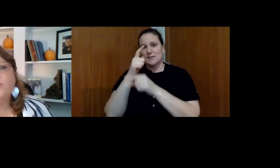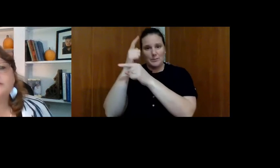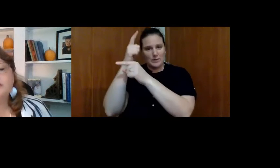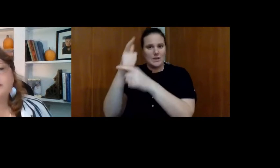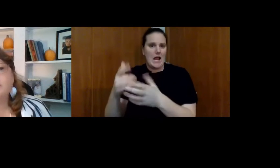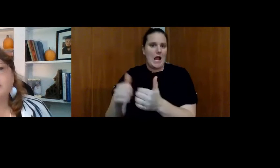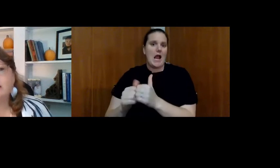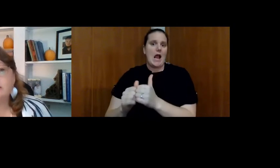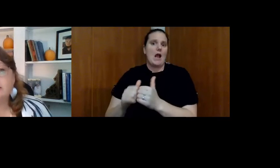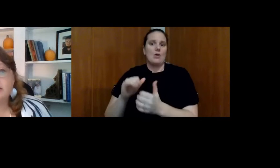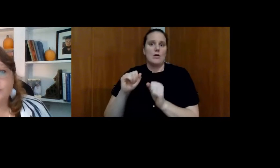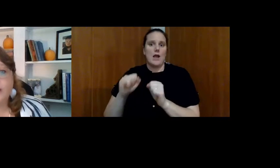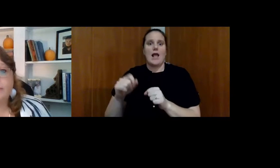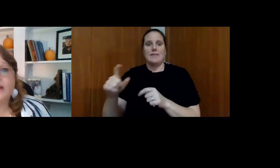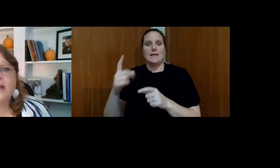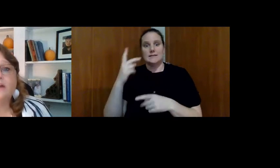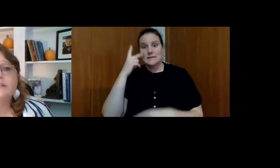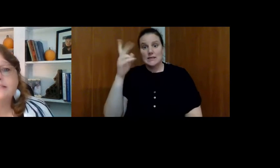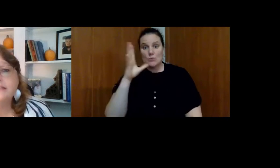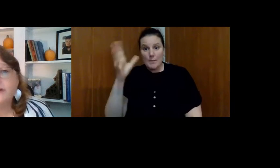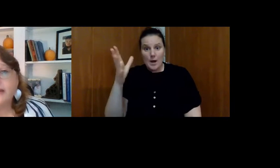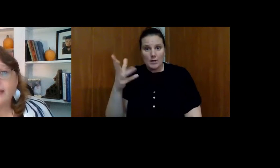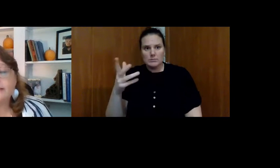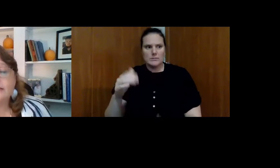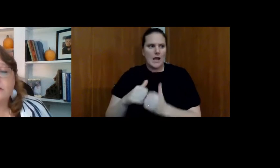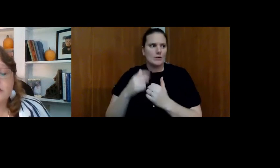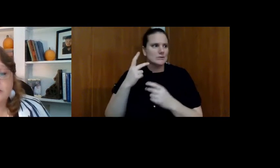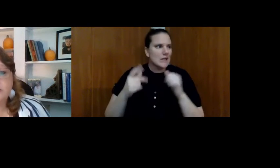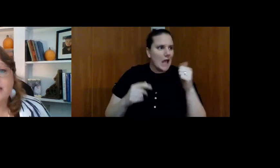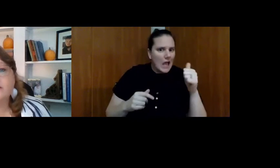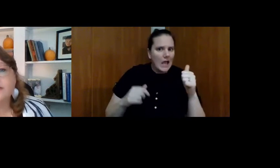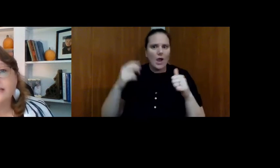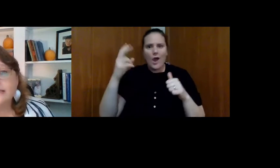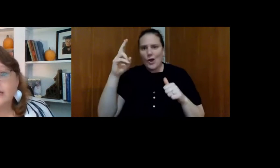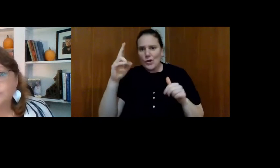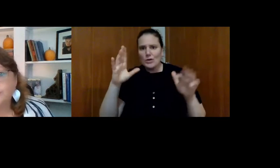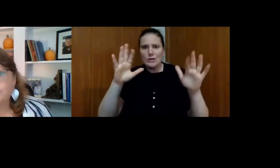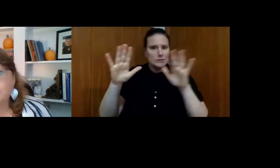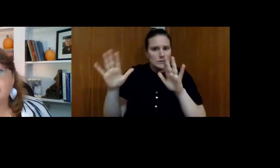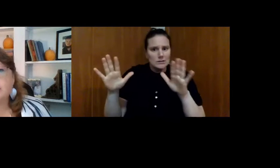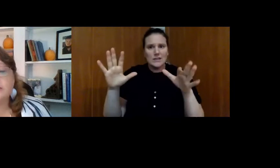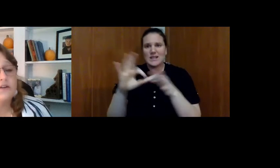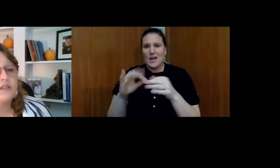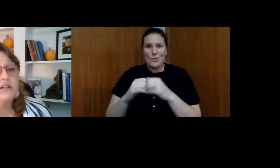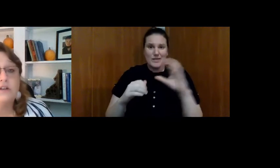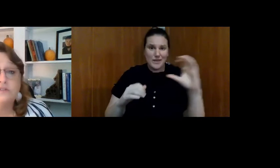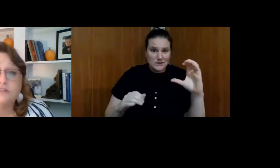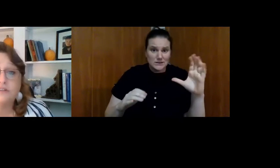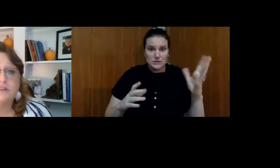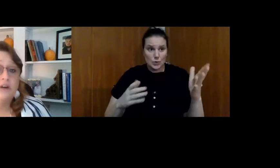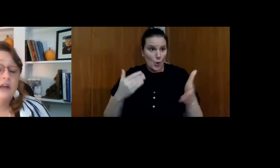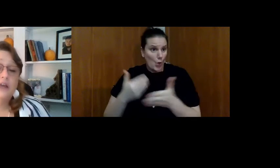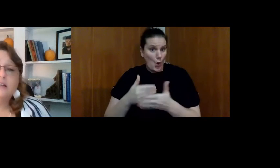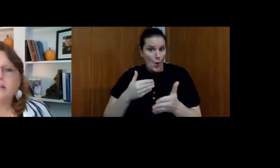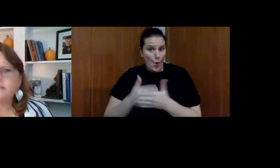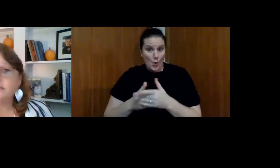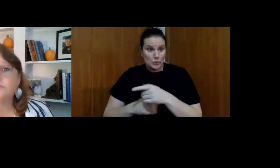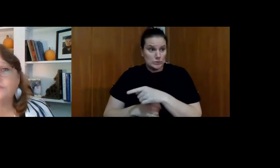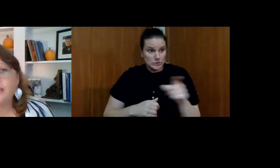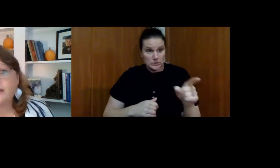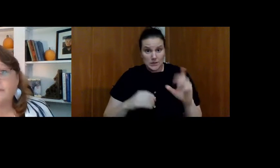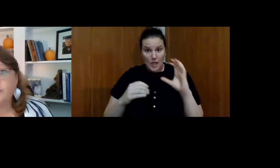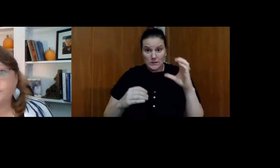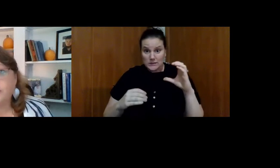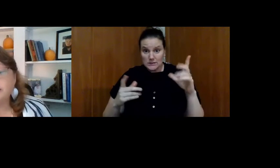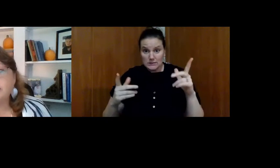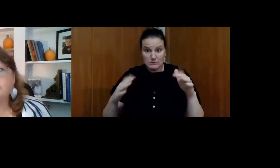how is it they're going to get to see grandma? How do they see their aunts and their uncles? How do they connect with their cousins? Are they close to their cousins